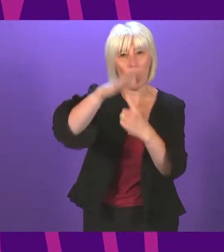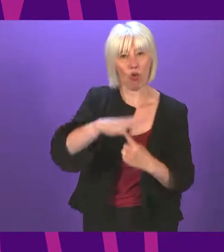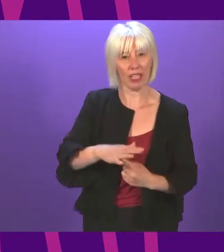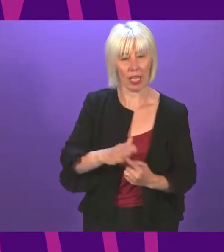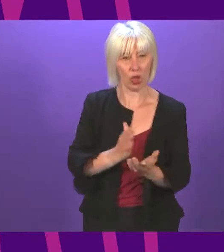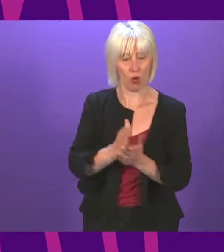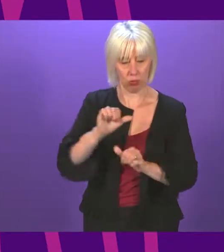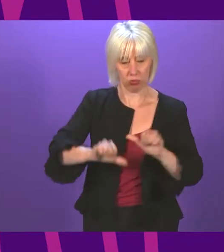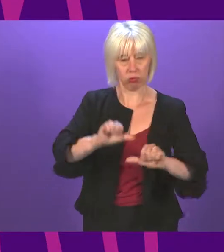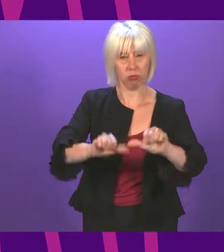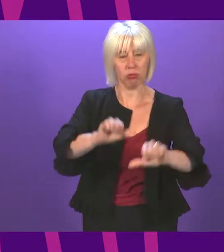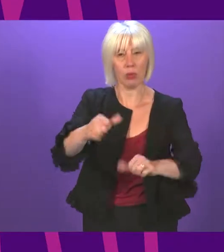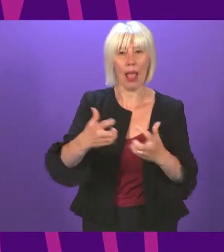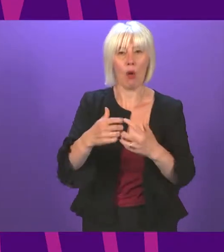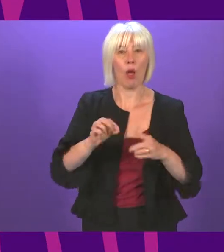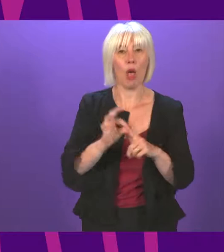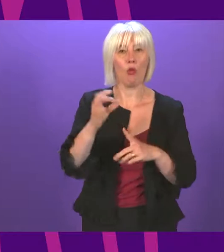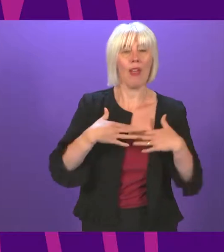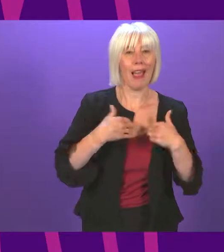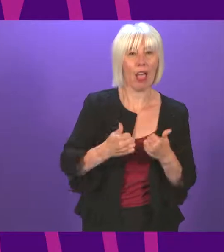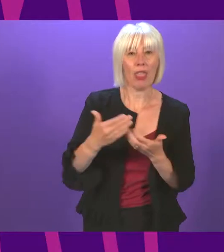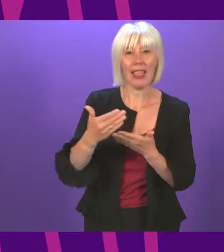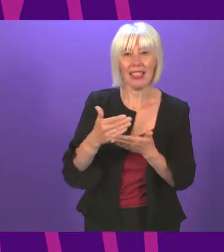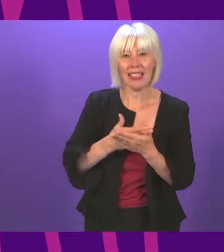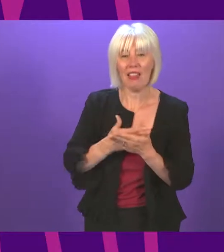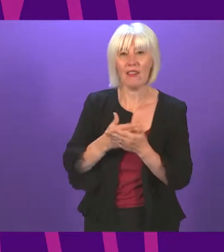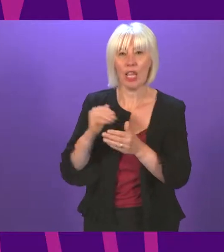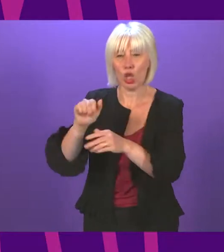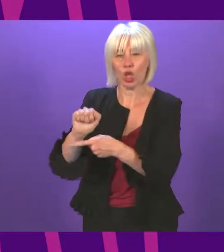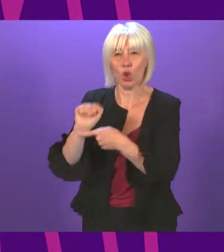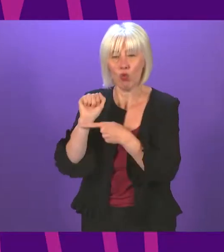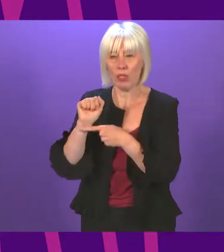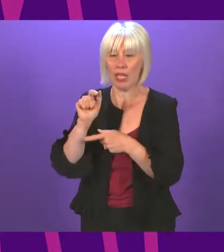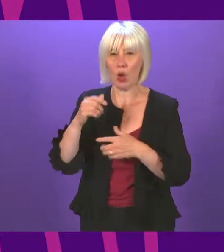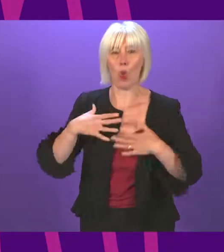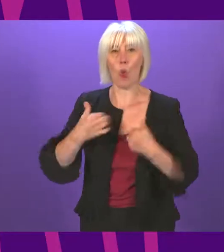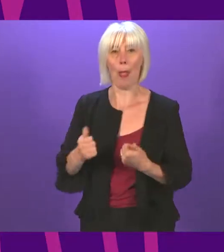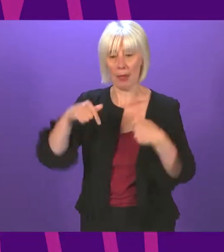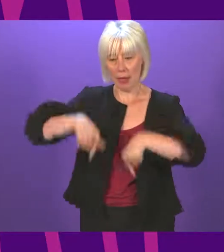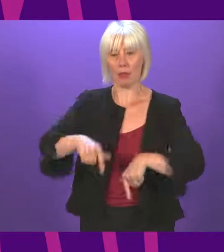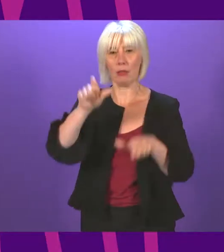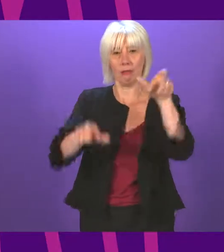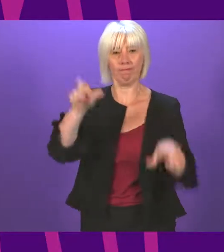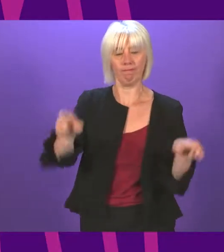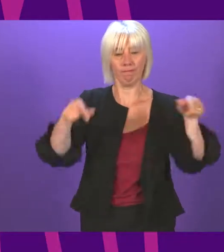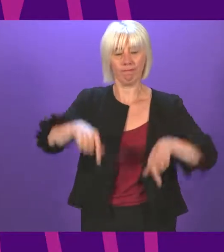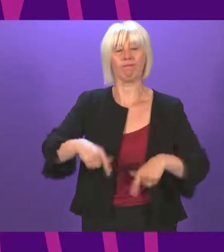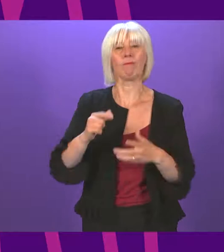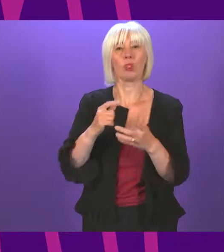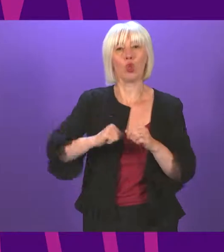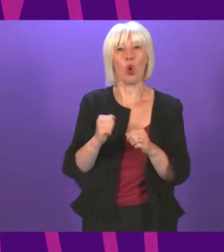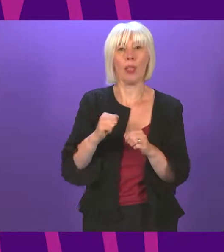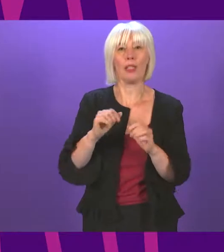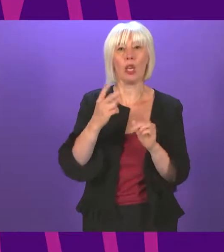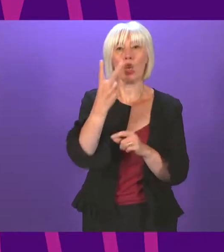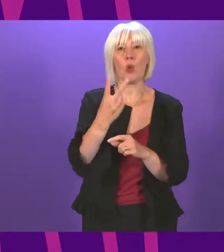that would materially improve the health, safety, security and well-being of the people of Scotland. That period ended on the 25th of